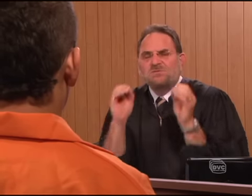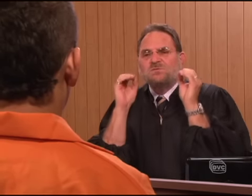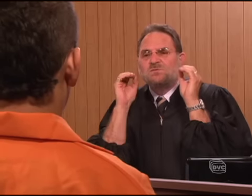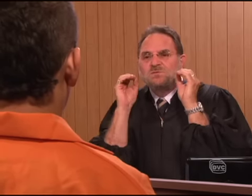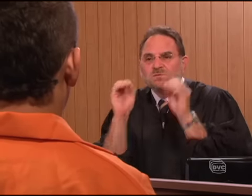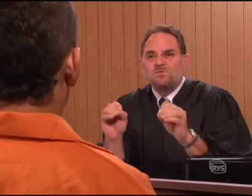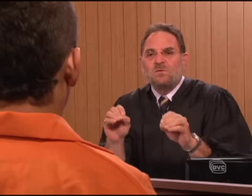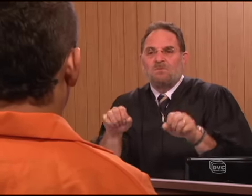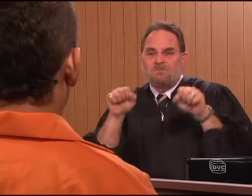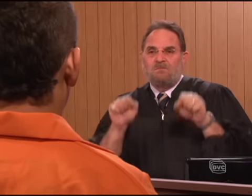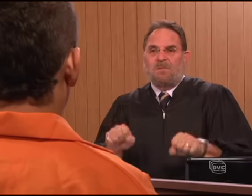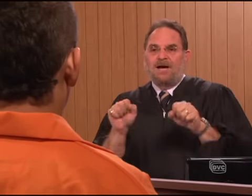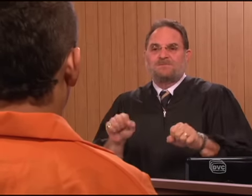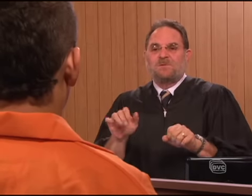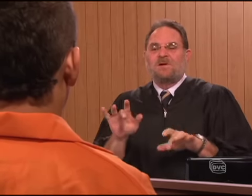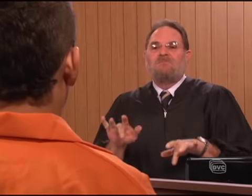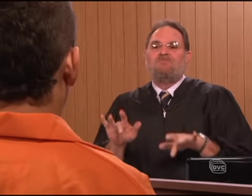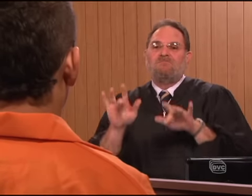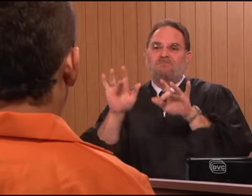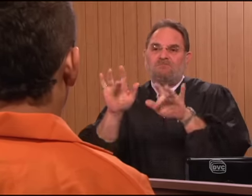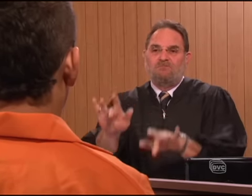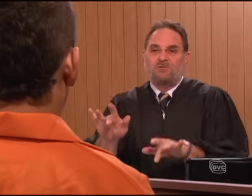No possible mercy.